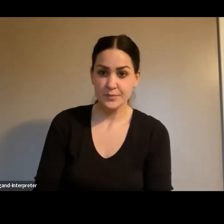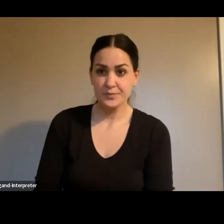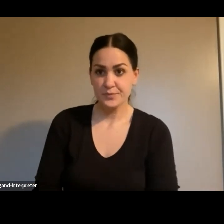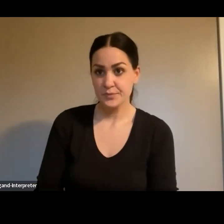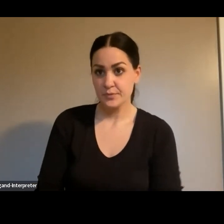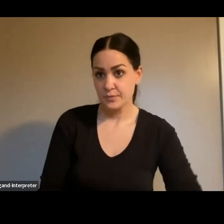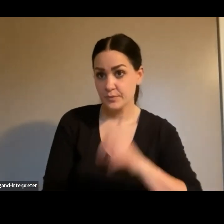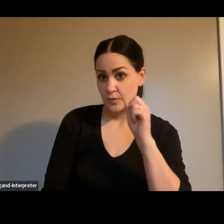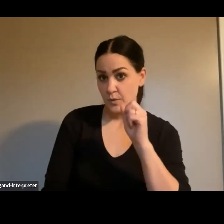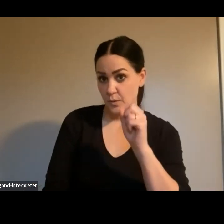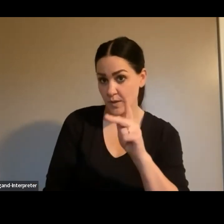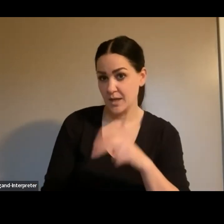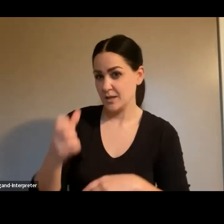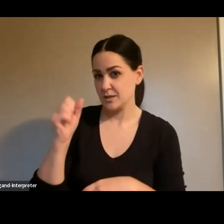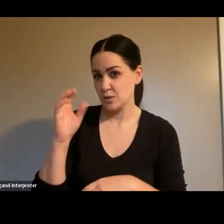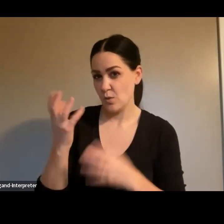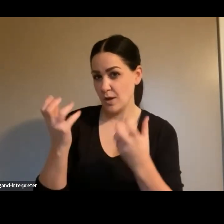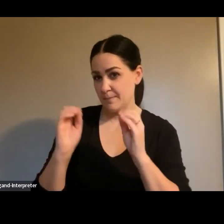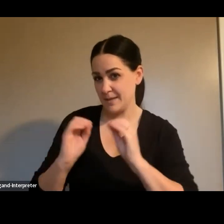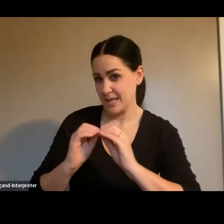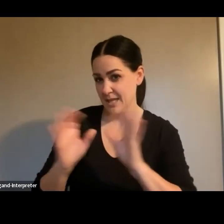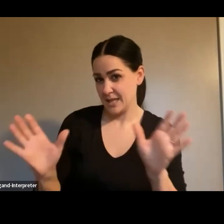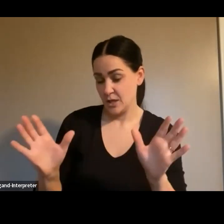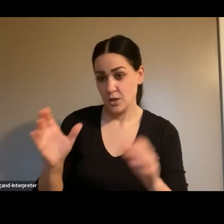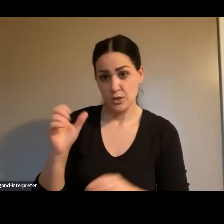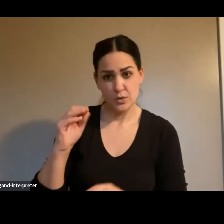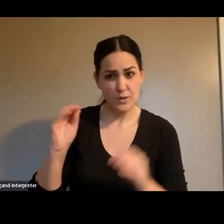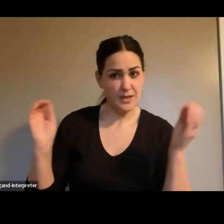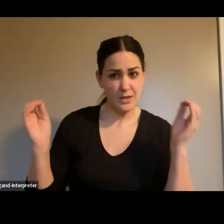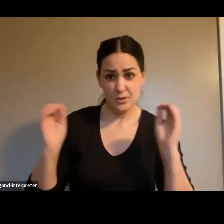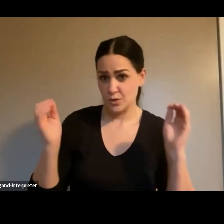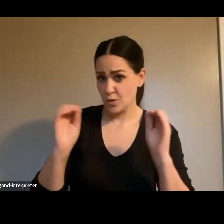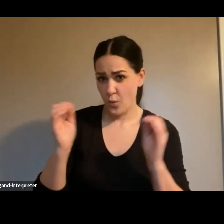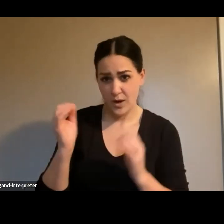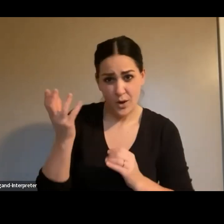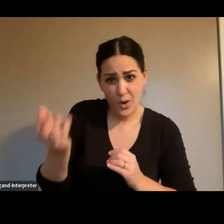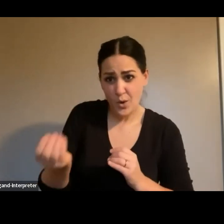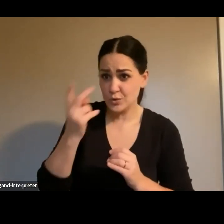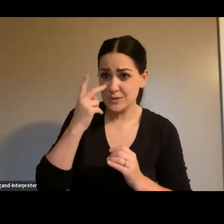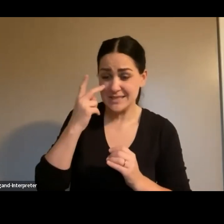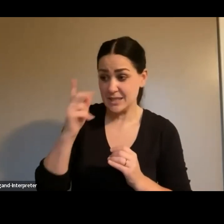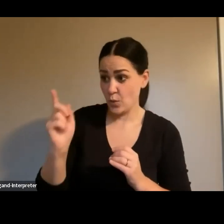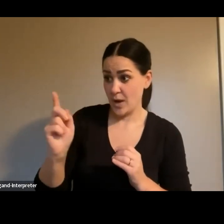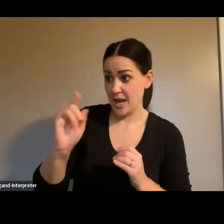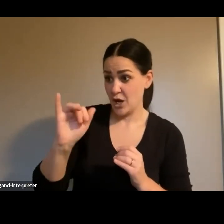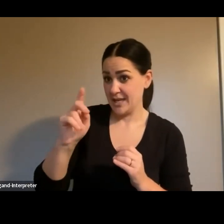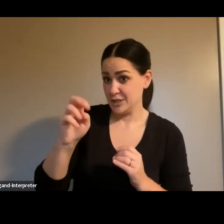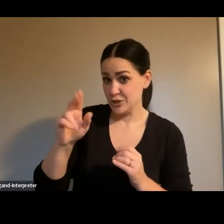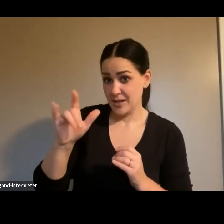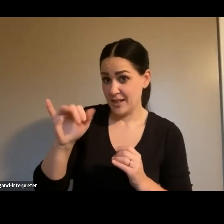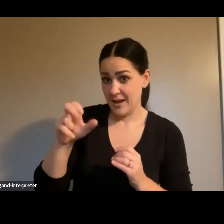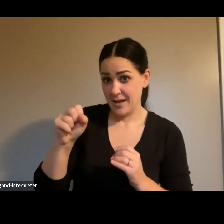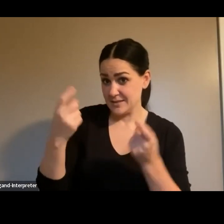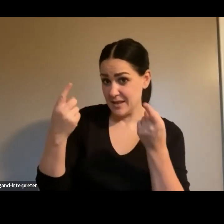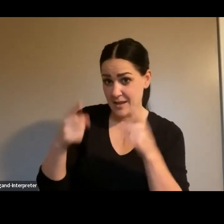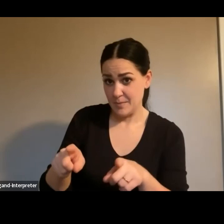so there's just want to be clear what you said. So there is nowhere to go to see where these interlines are. And then also when